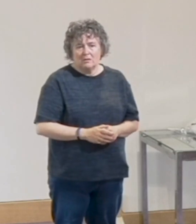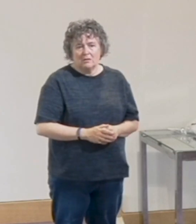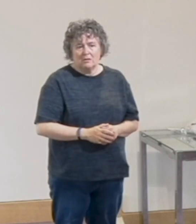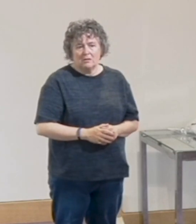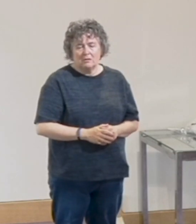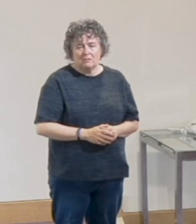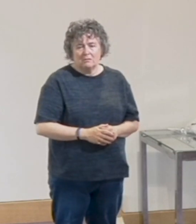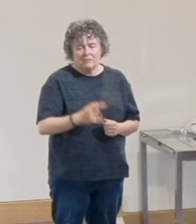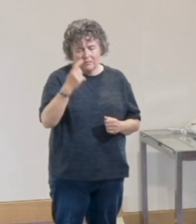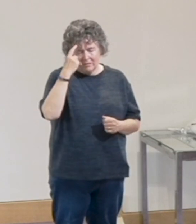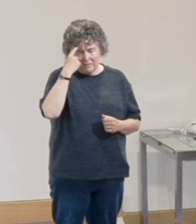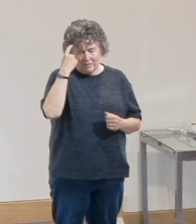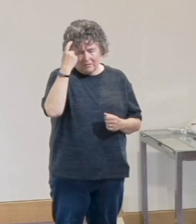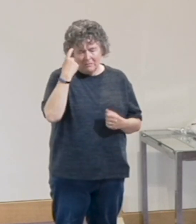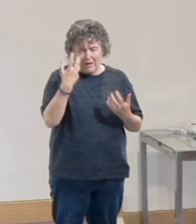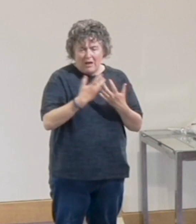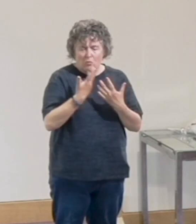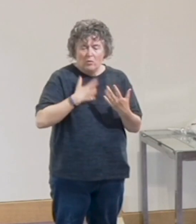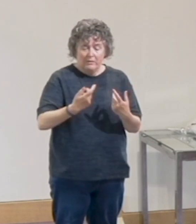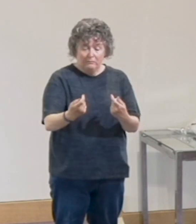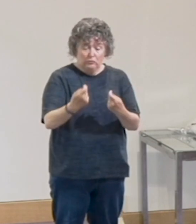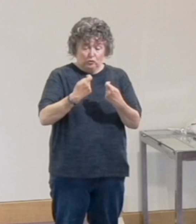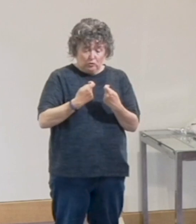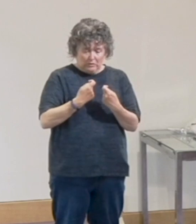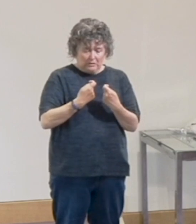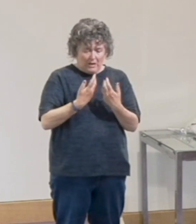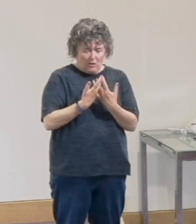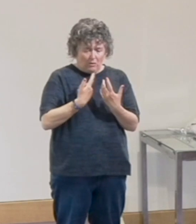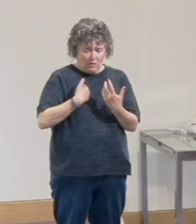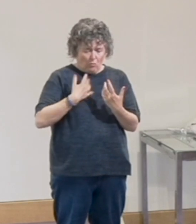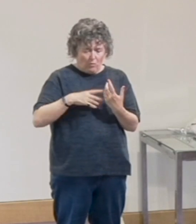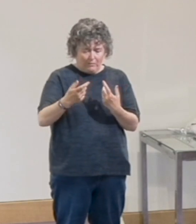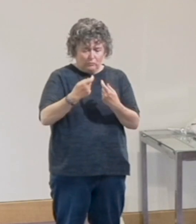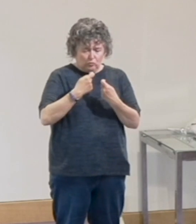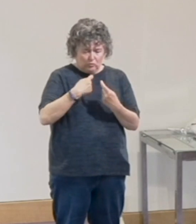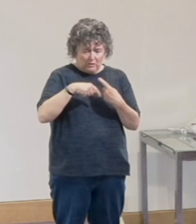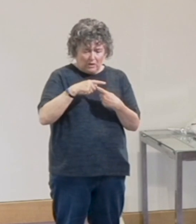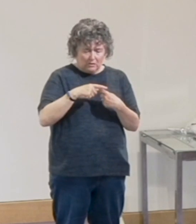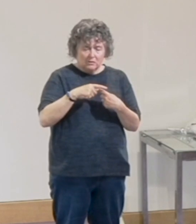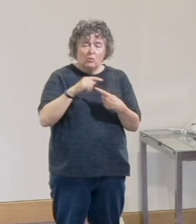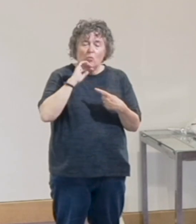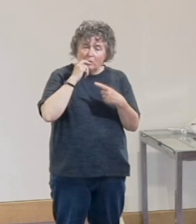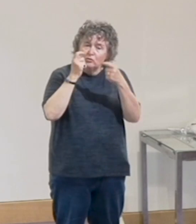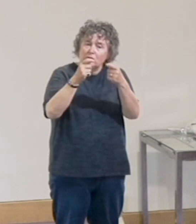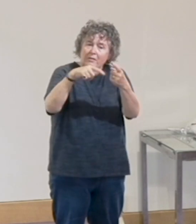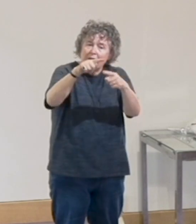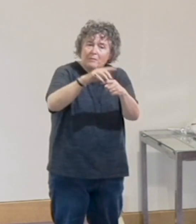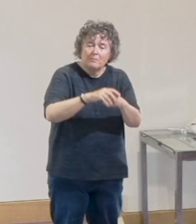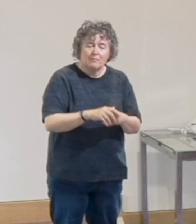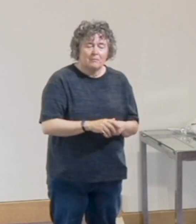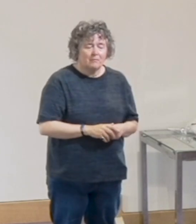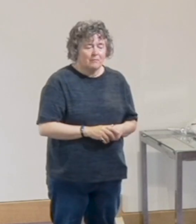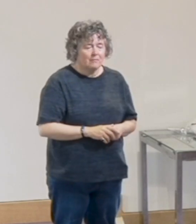to us. So the instruction to love the Lord our God that Jesus has quoted